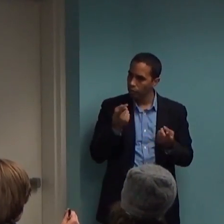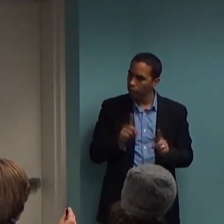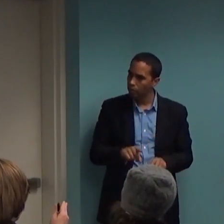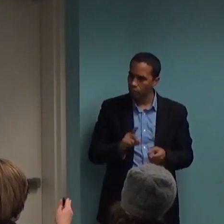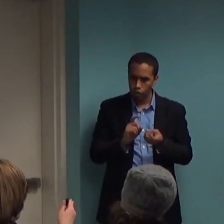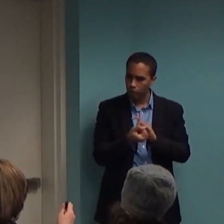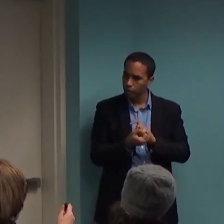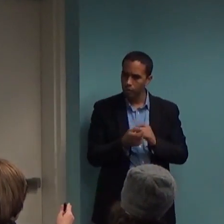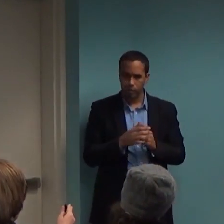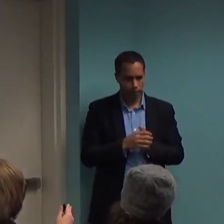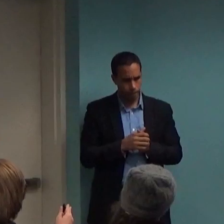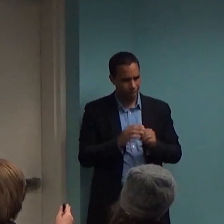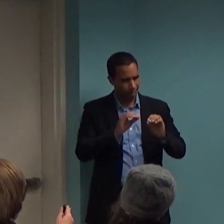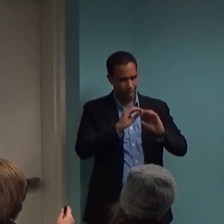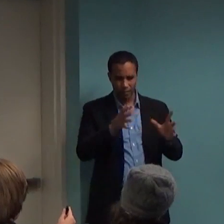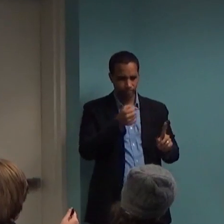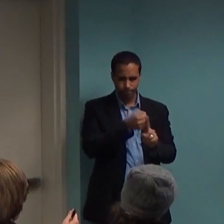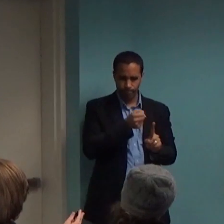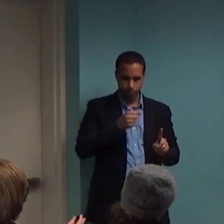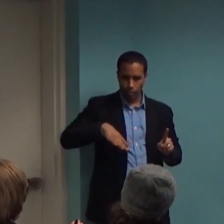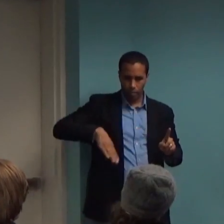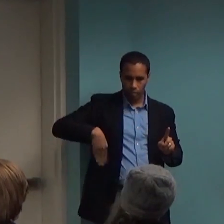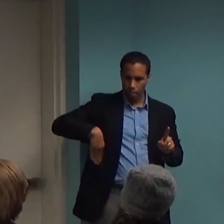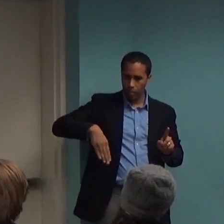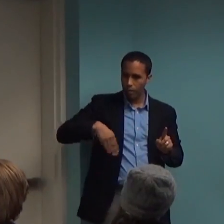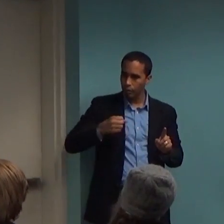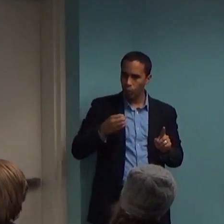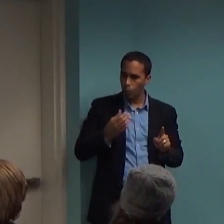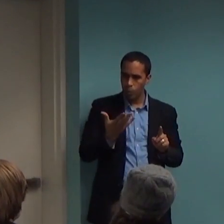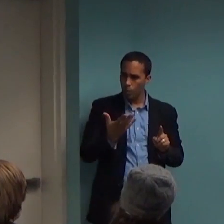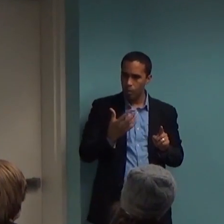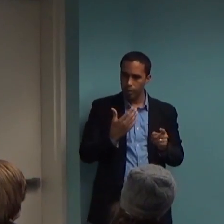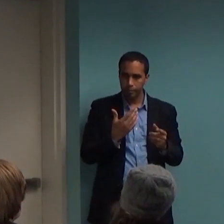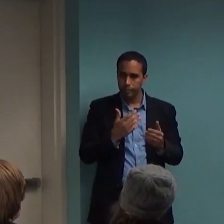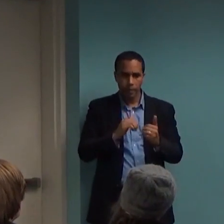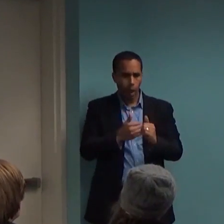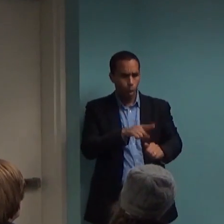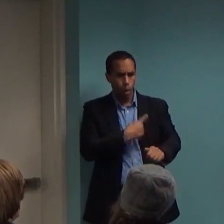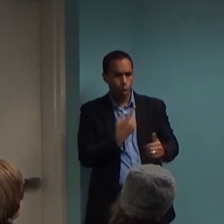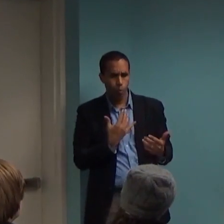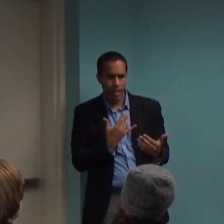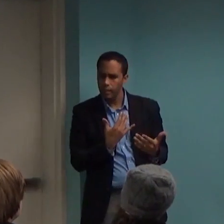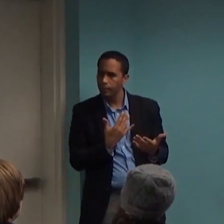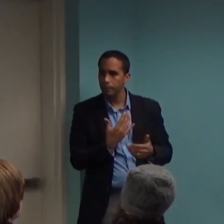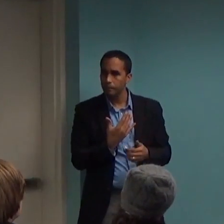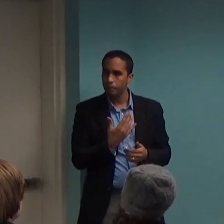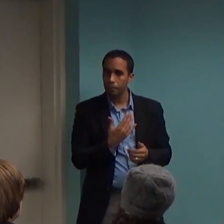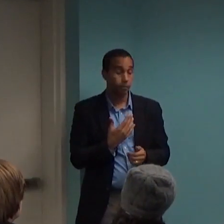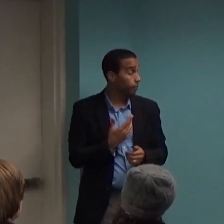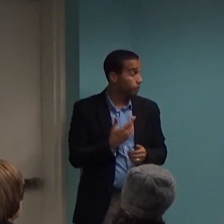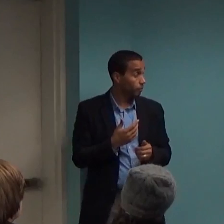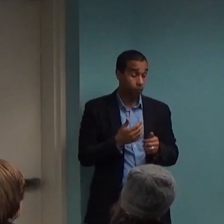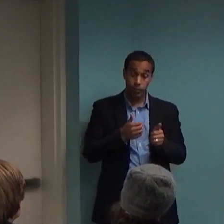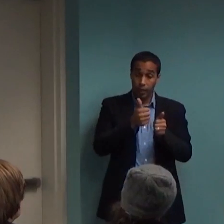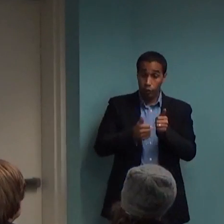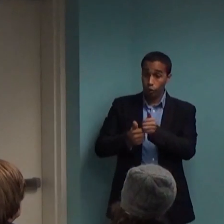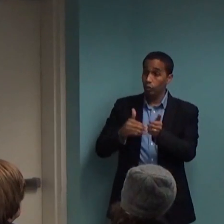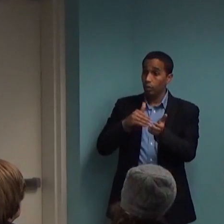it's not hitting the right- Yeah. Yeah. So, you know, it varies from doctor to doctor in terms of how they deal with that. I mean,